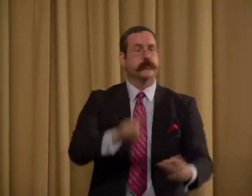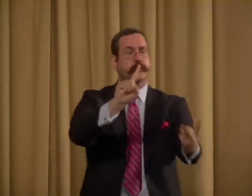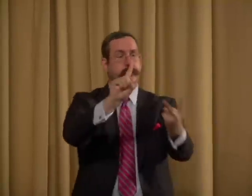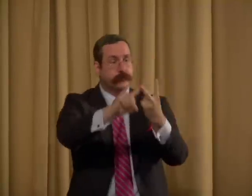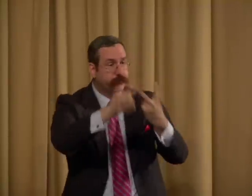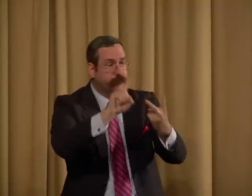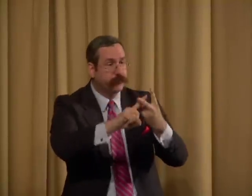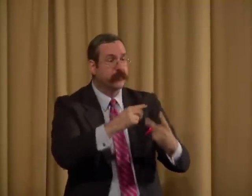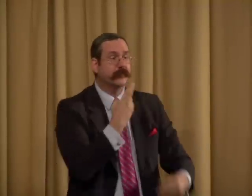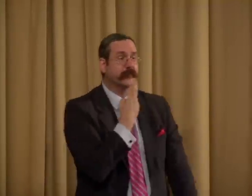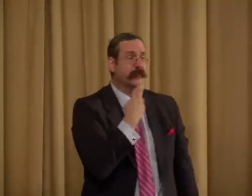filmed.